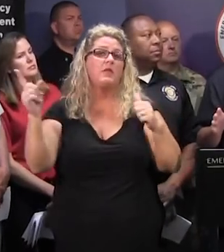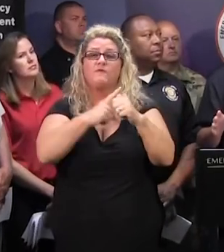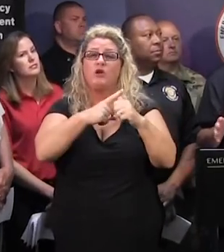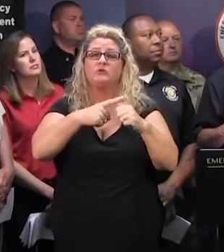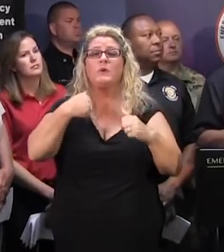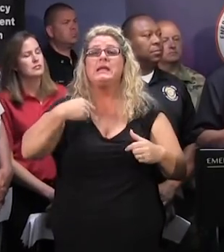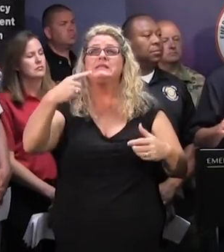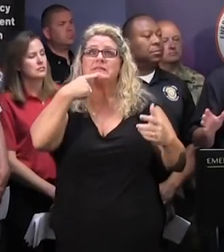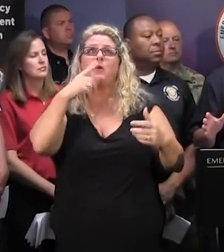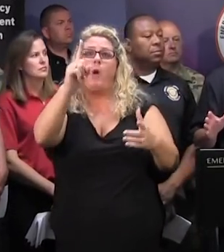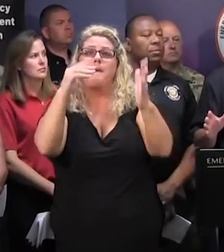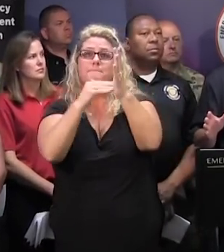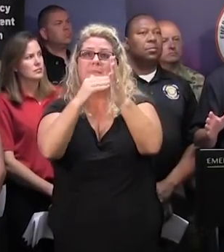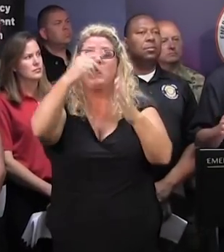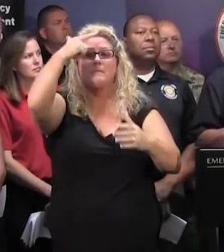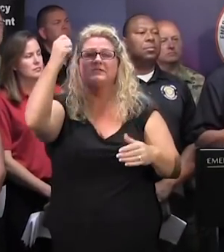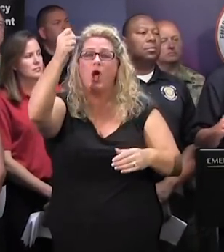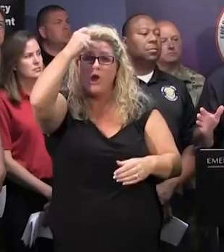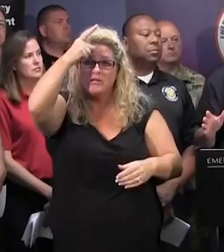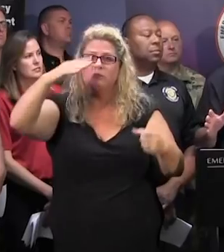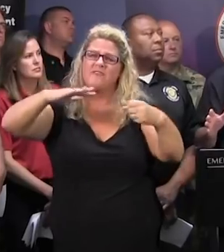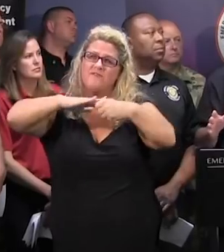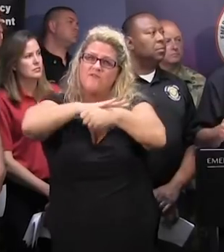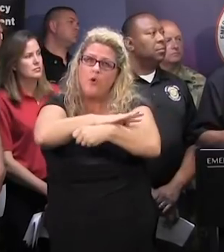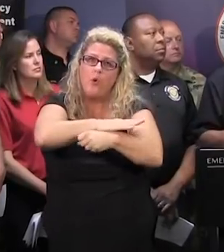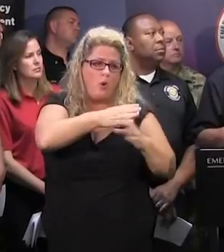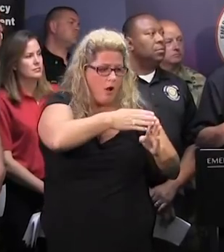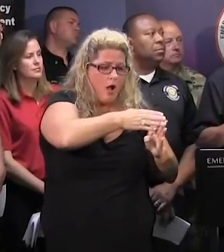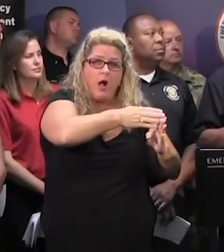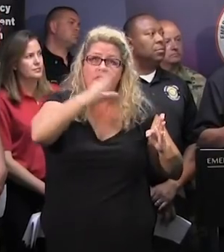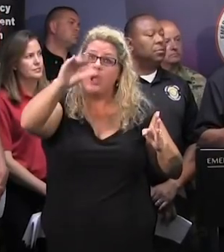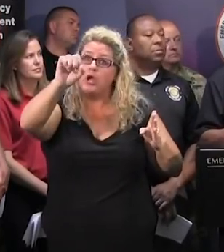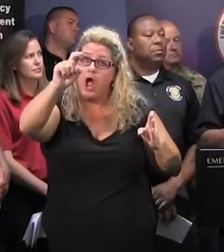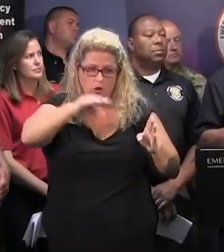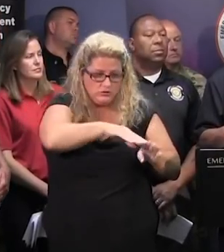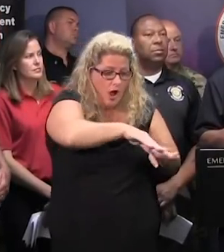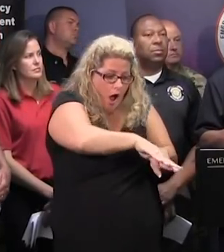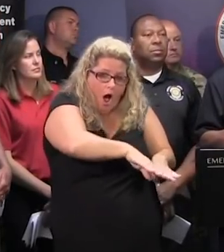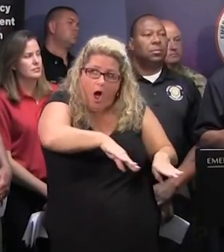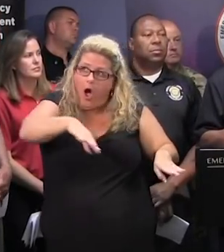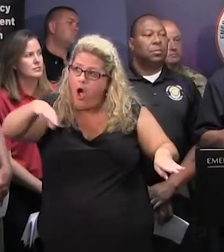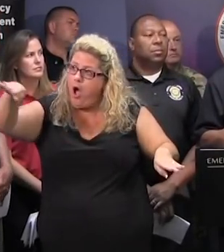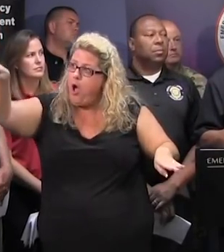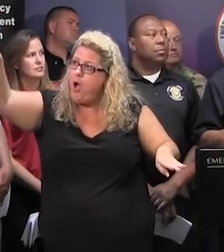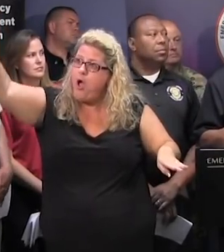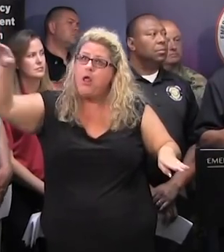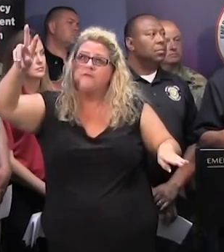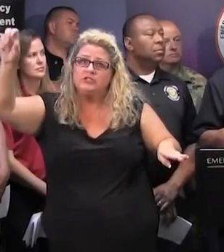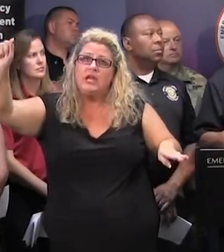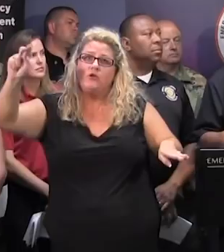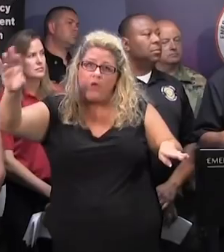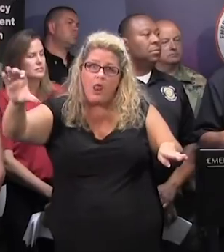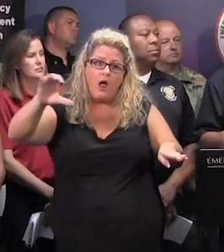million figure because it was going to be a full coastal evacuation involving the entire coast, but because we are not including Buford,